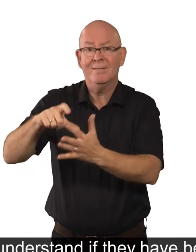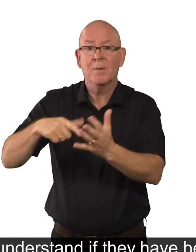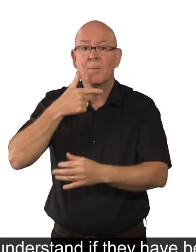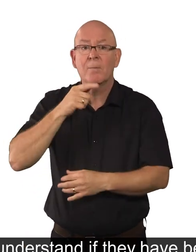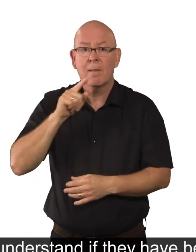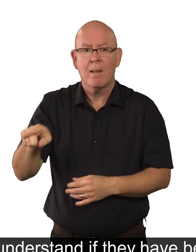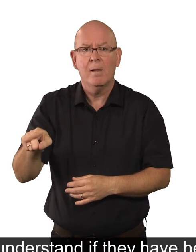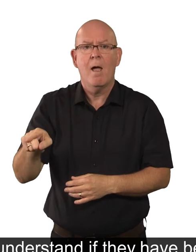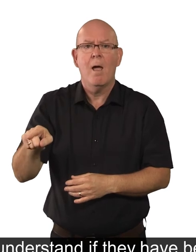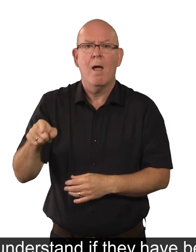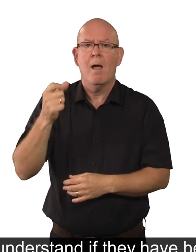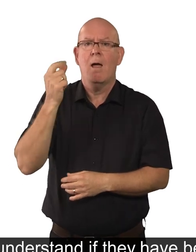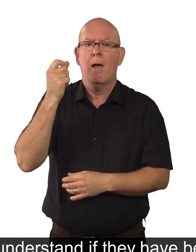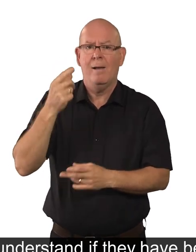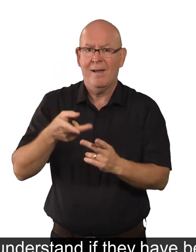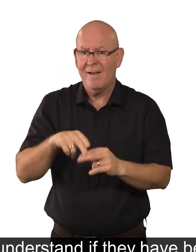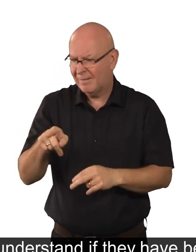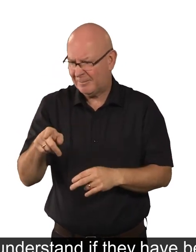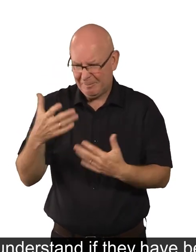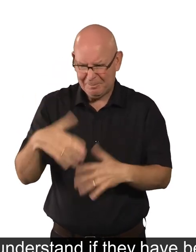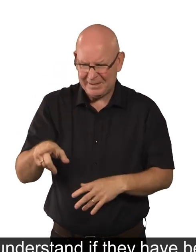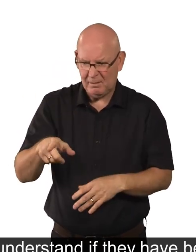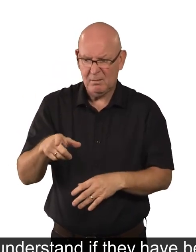they have been treated badly, and what to do about it.